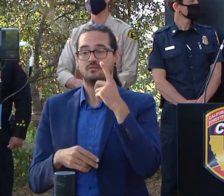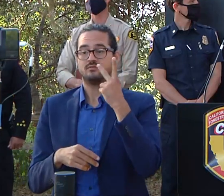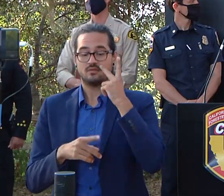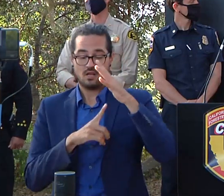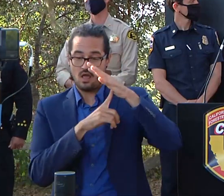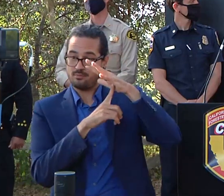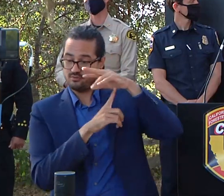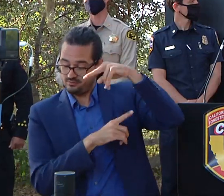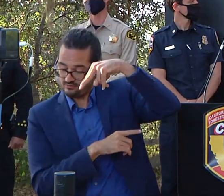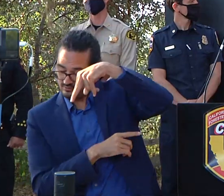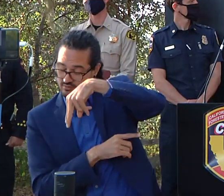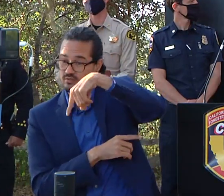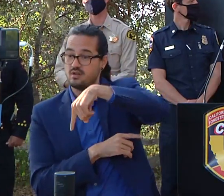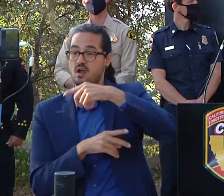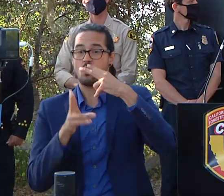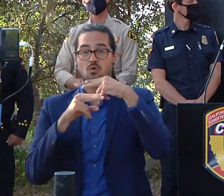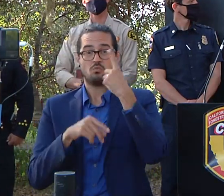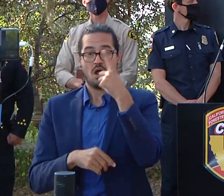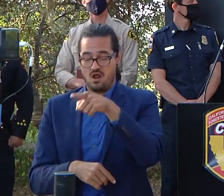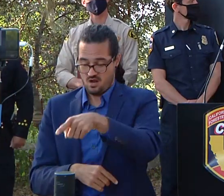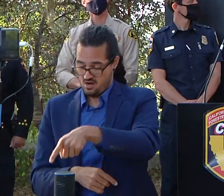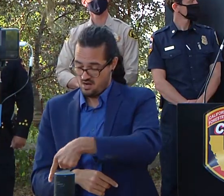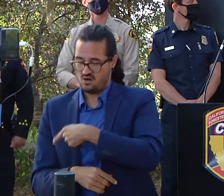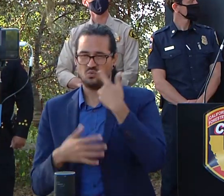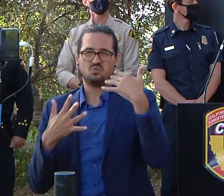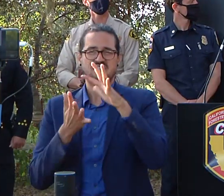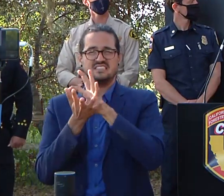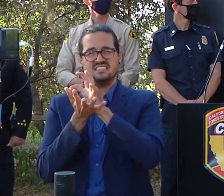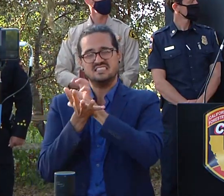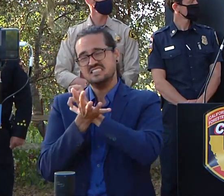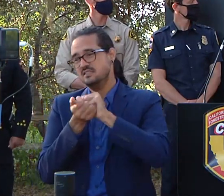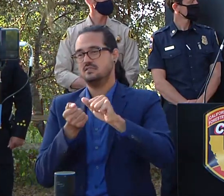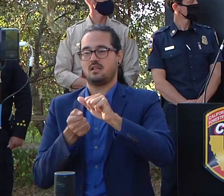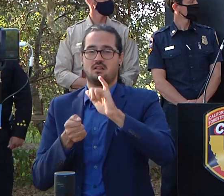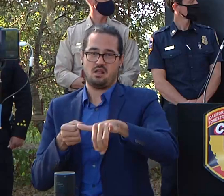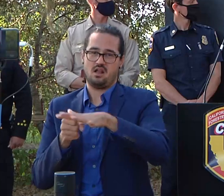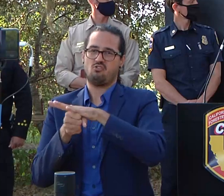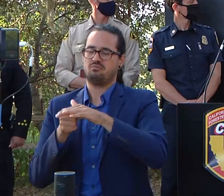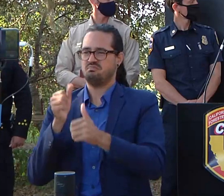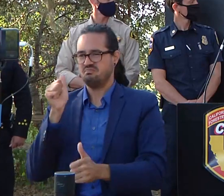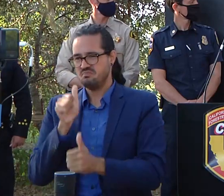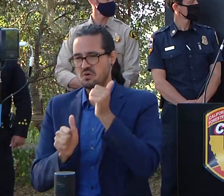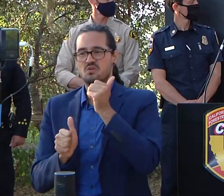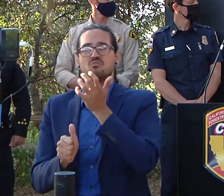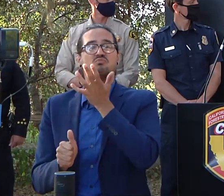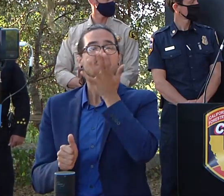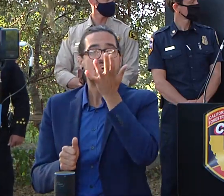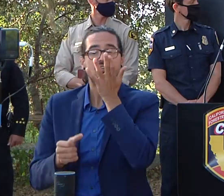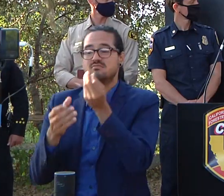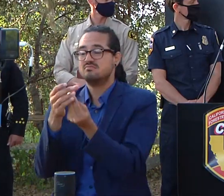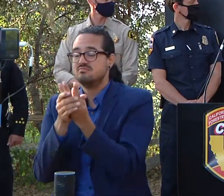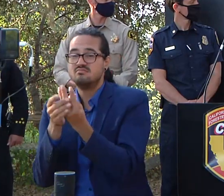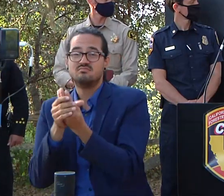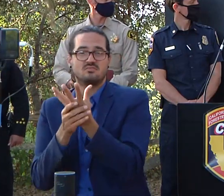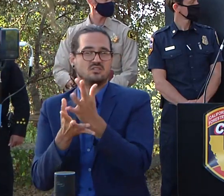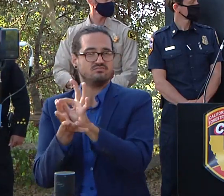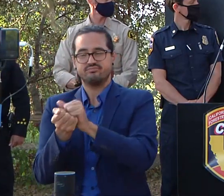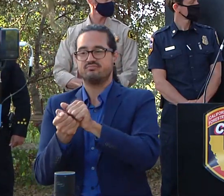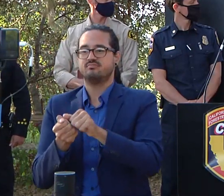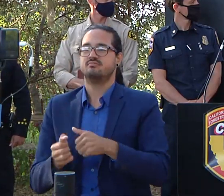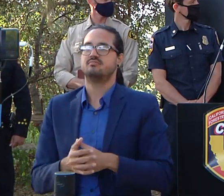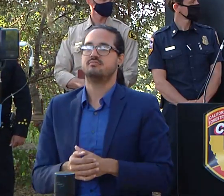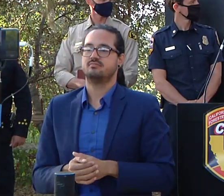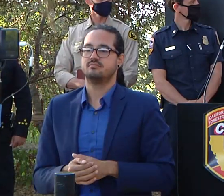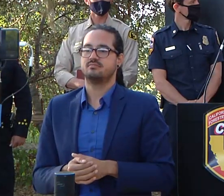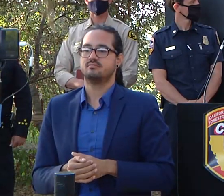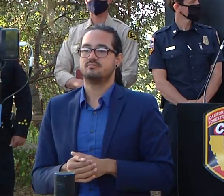quite a bit of destruction to that area of the vegetation moving down towards davenport it's looking really good a couple drainages